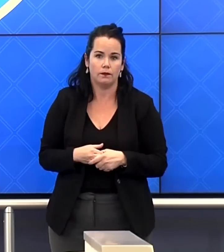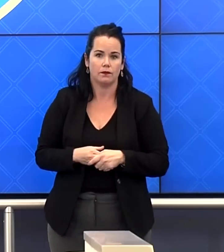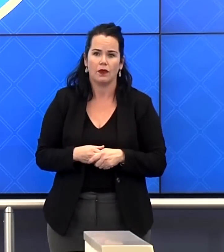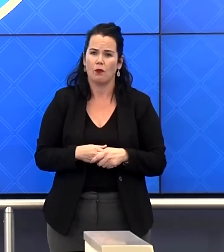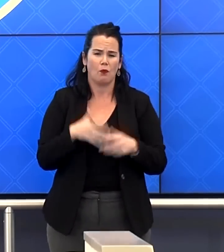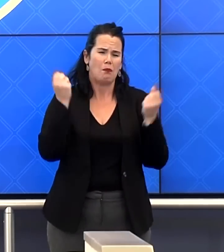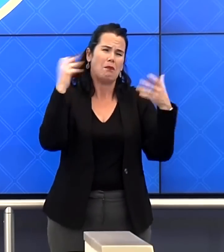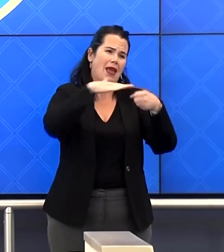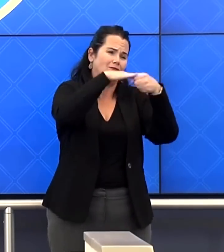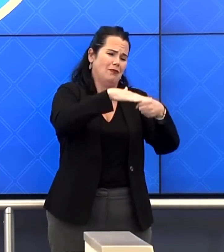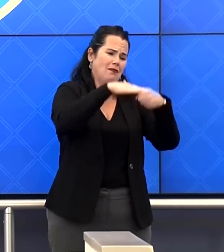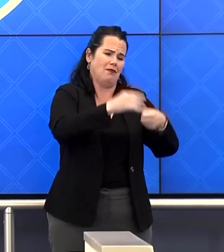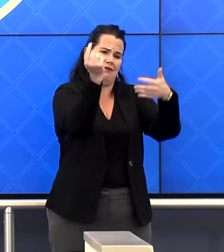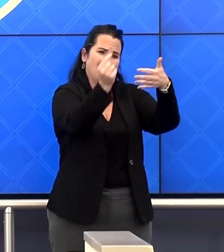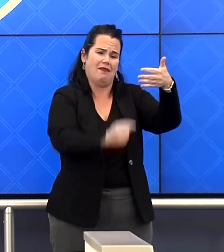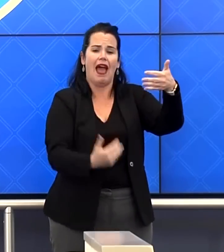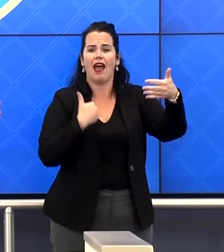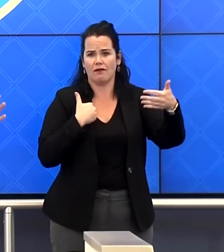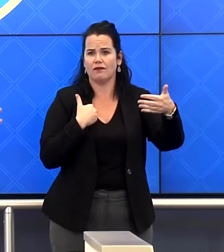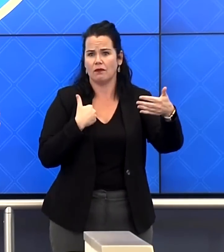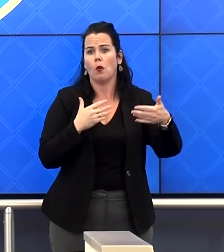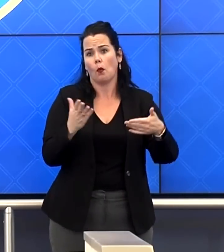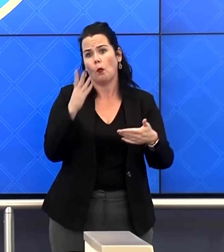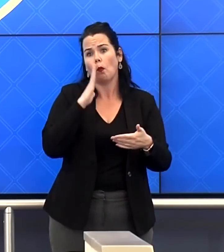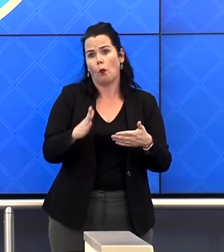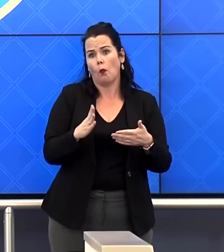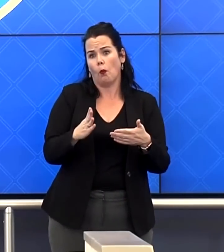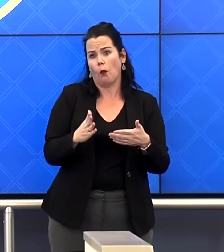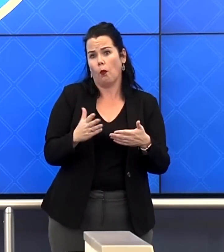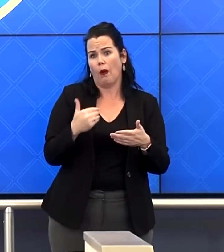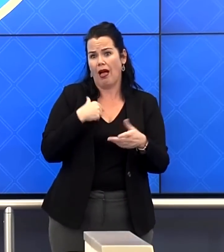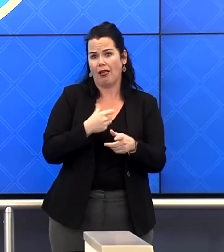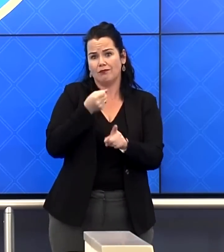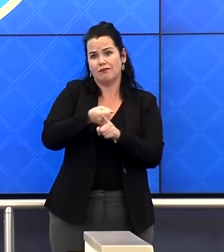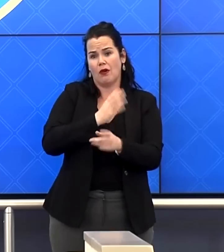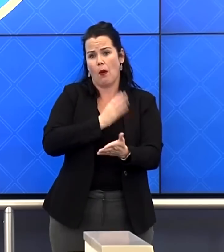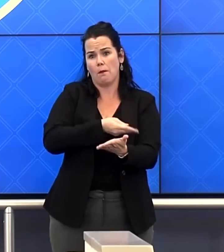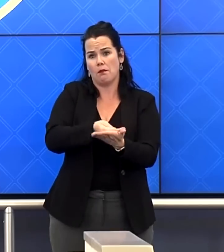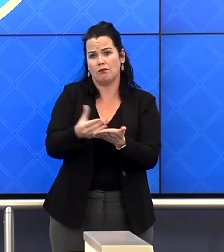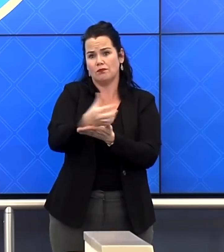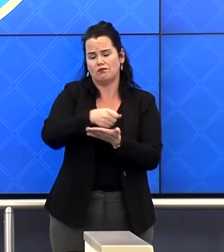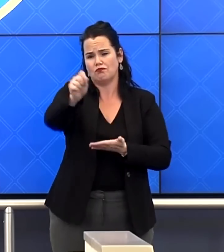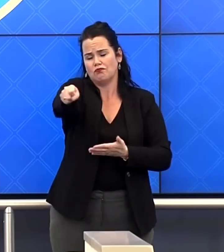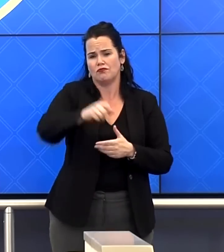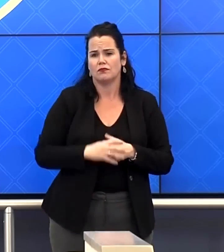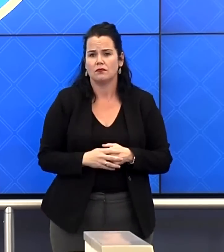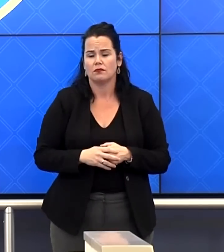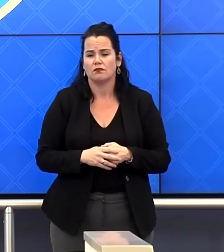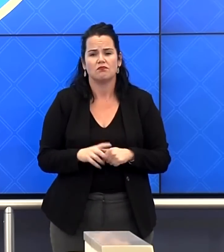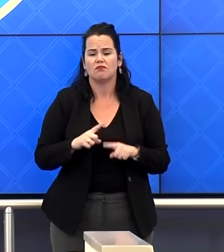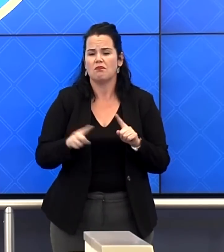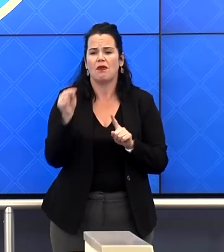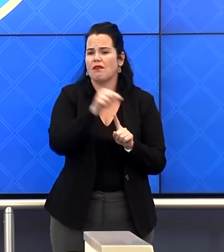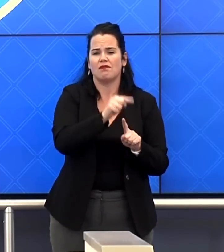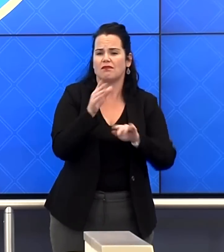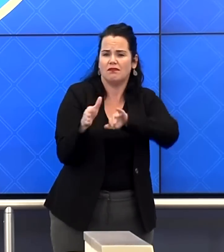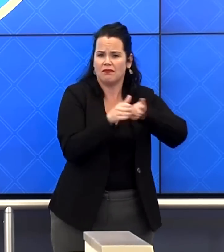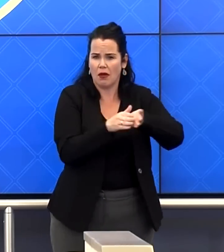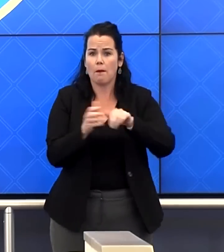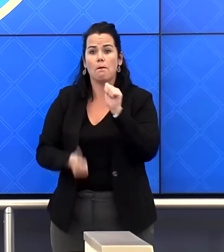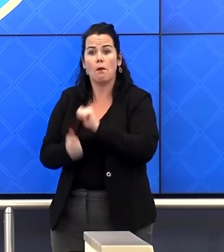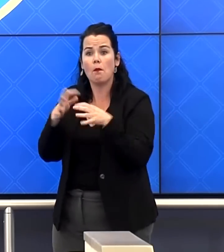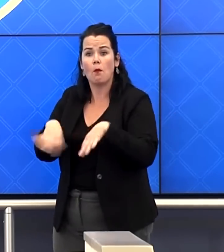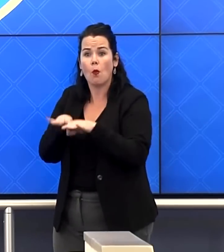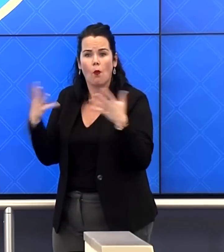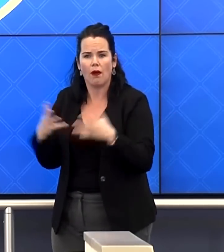are under come with a cost. We will work through what that is, but right now we are in the midst of trying to save as many lives as we can and